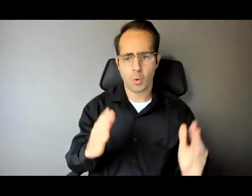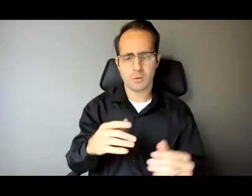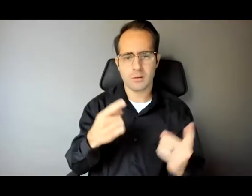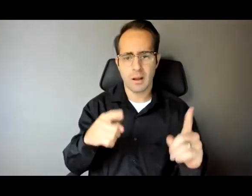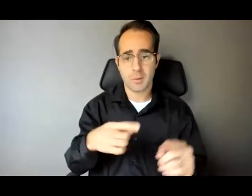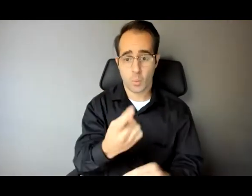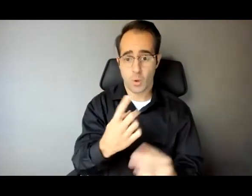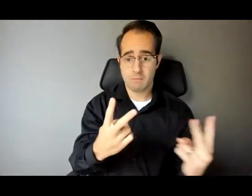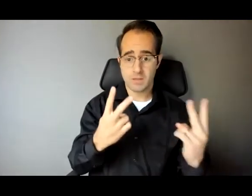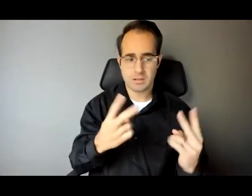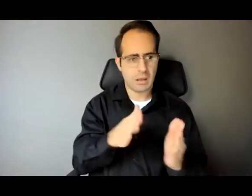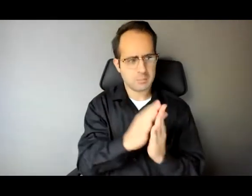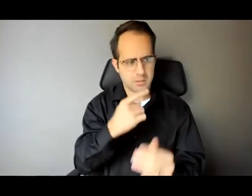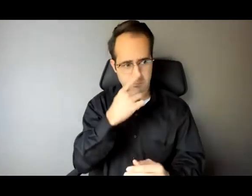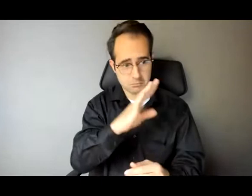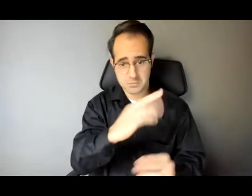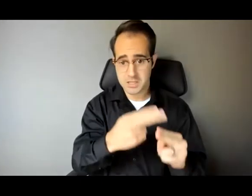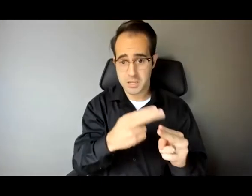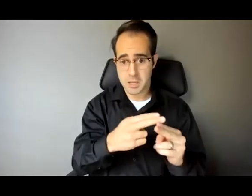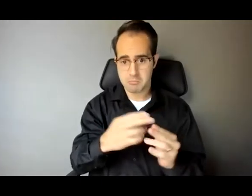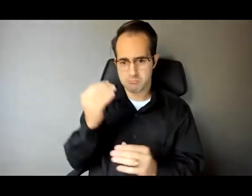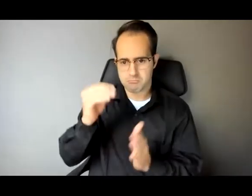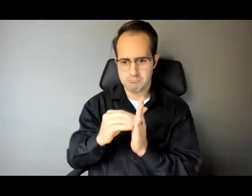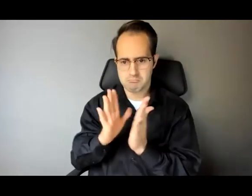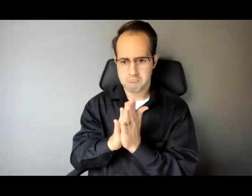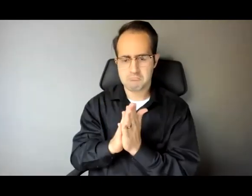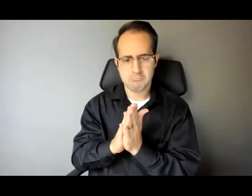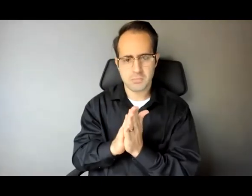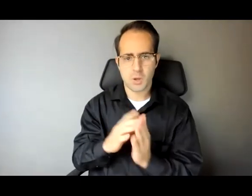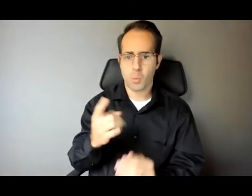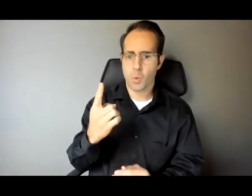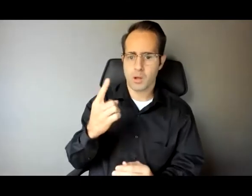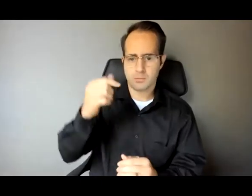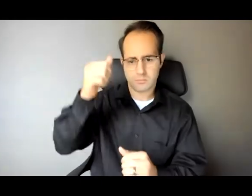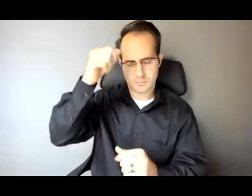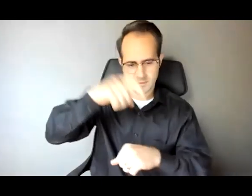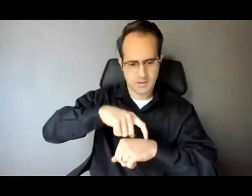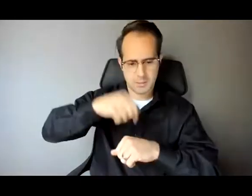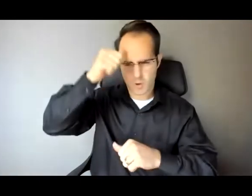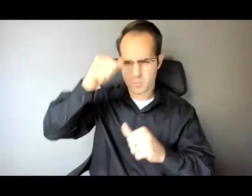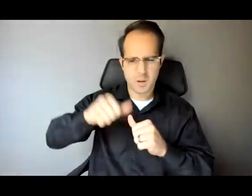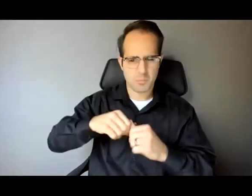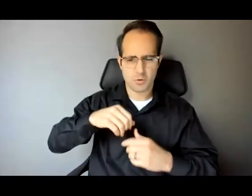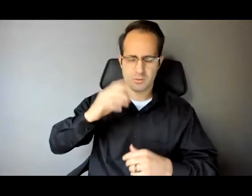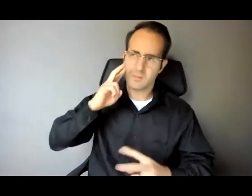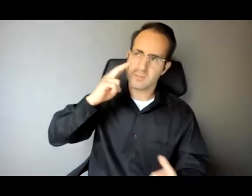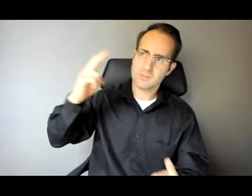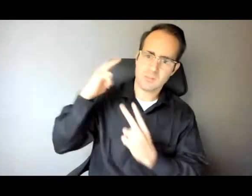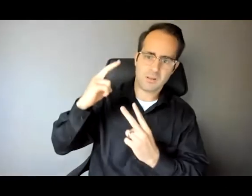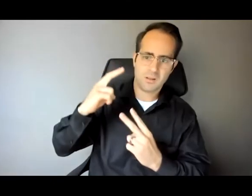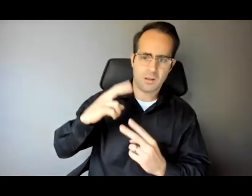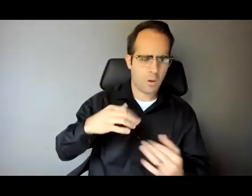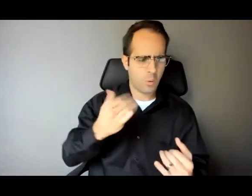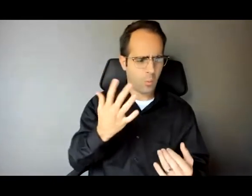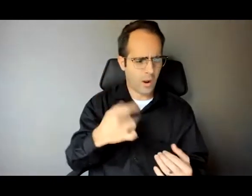take his name. It's one of the first memories I remember of rage, just sheer rage. Why would I take his last